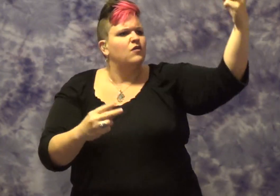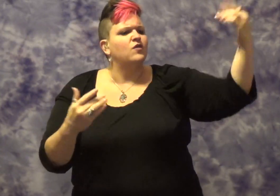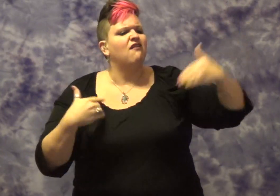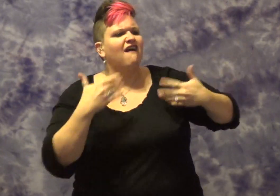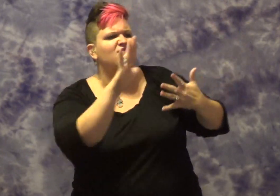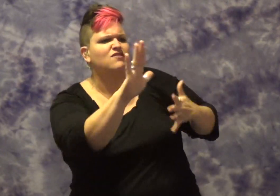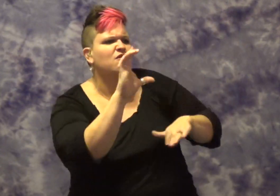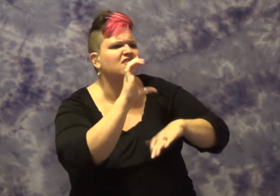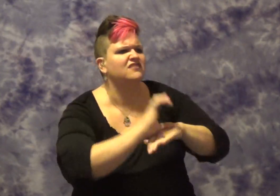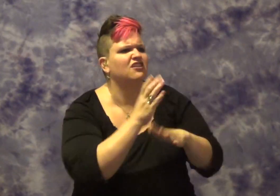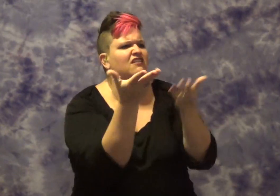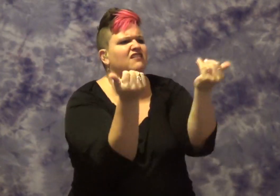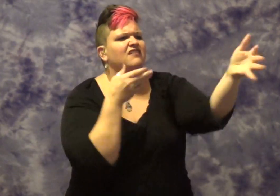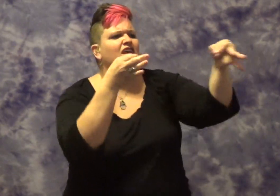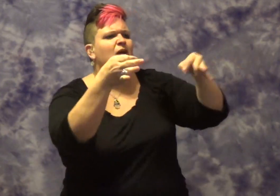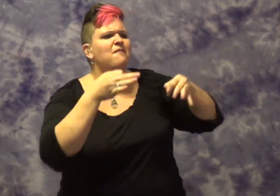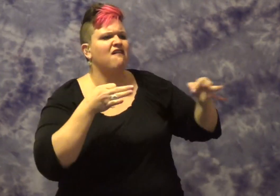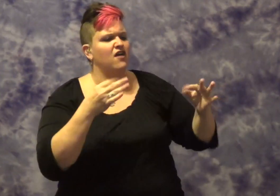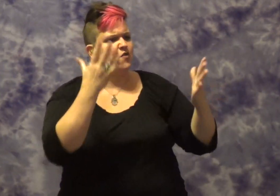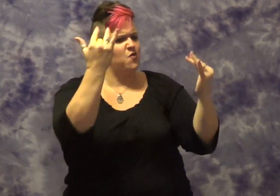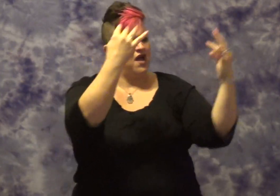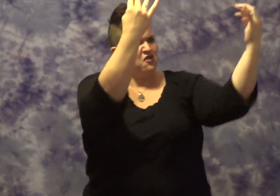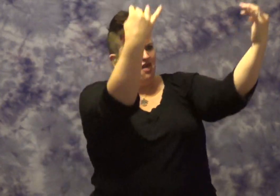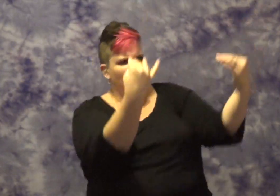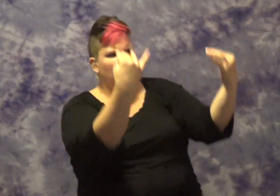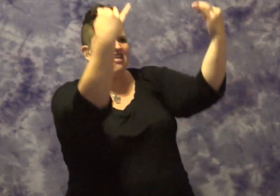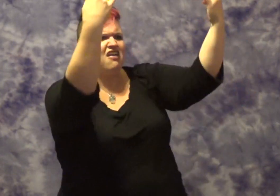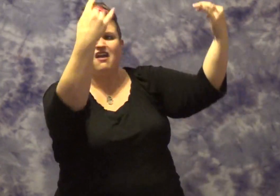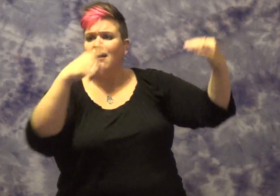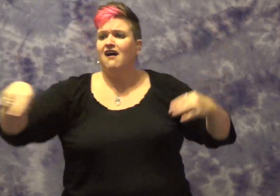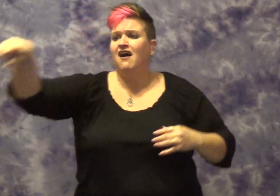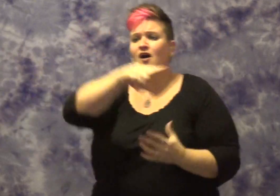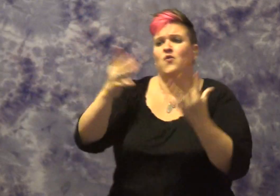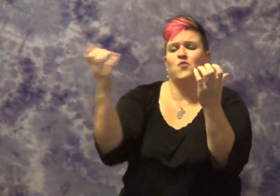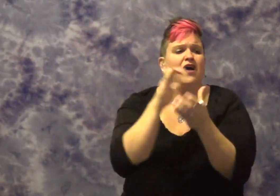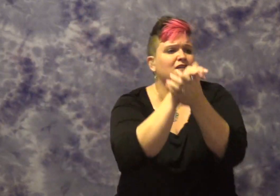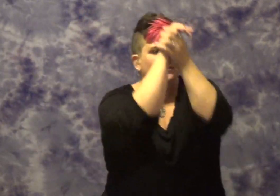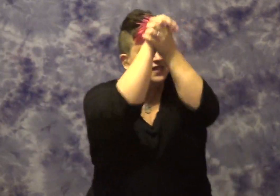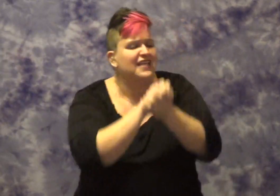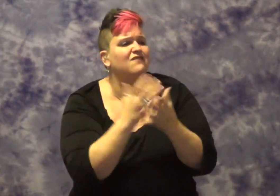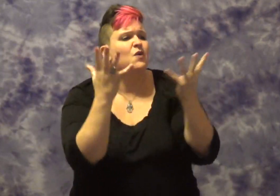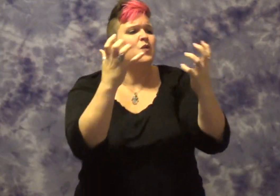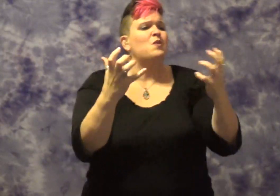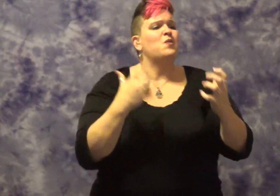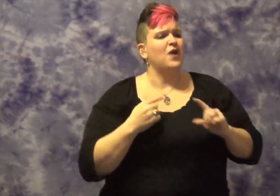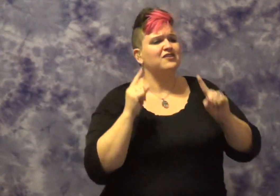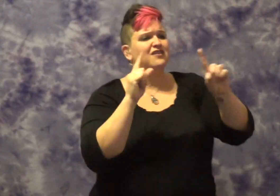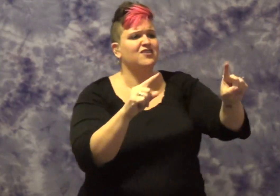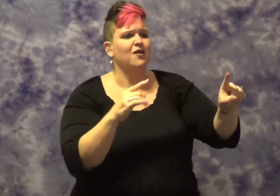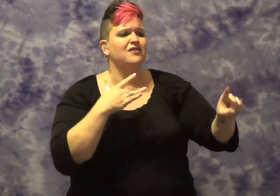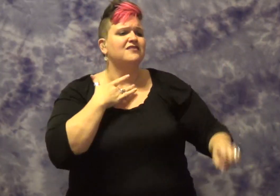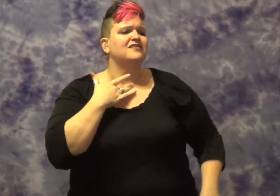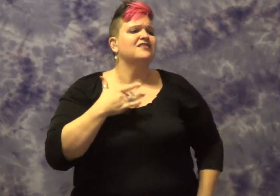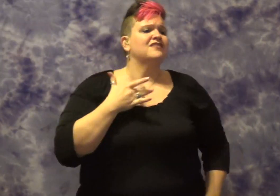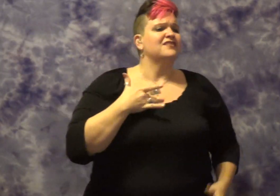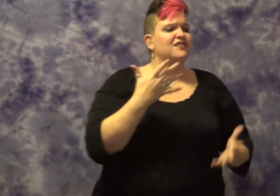stable, we've a lot of starving faithful That looks tasty, that looks plenty